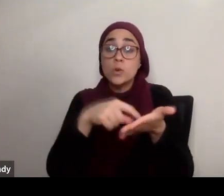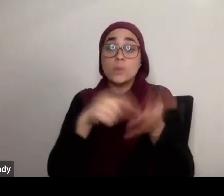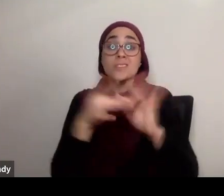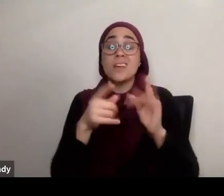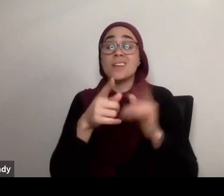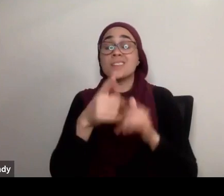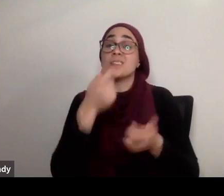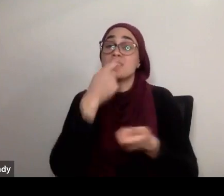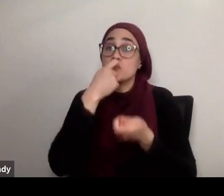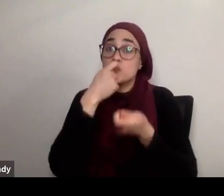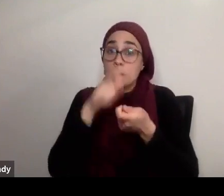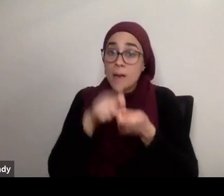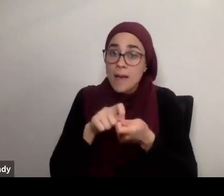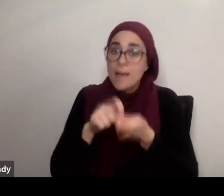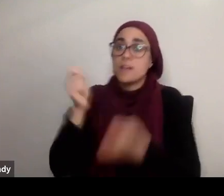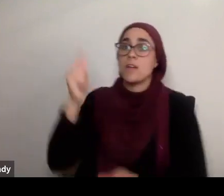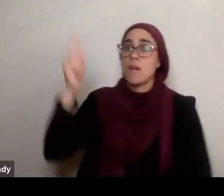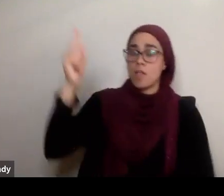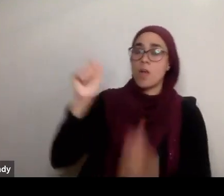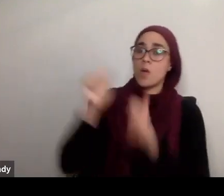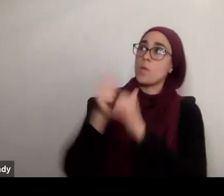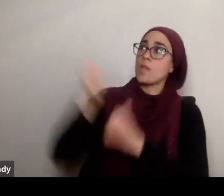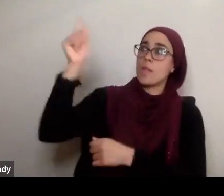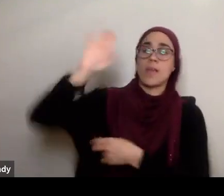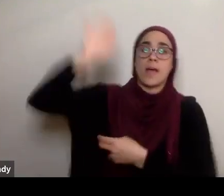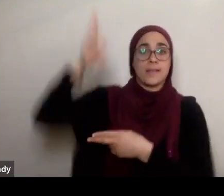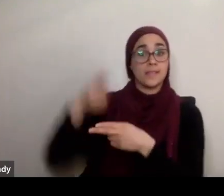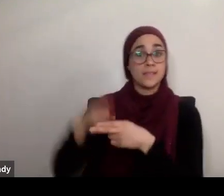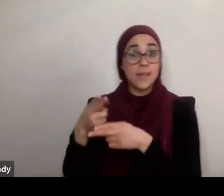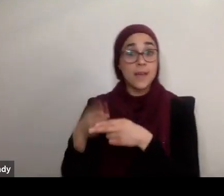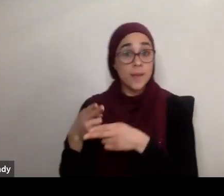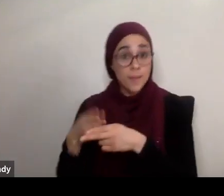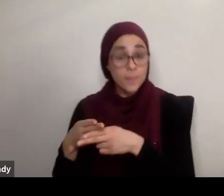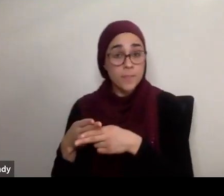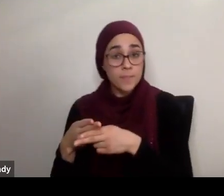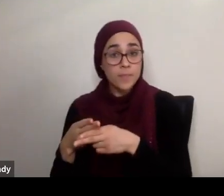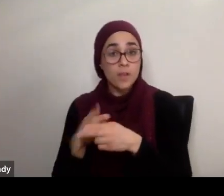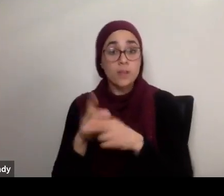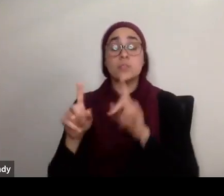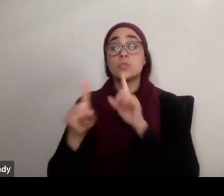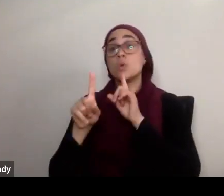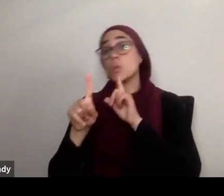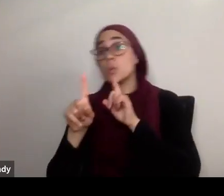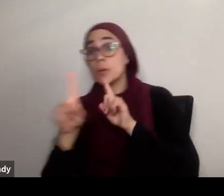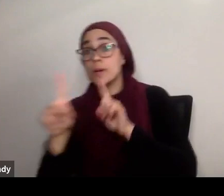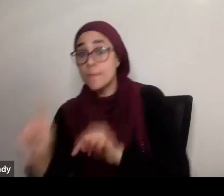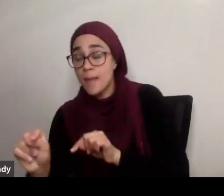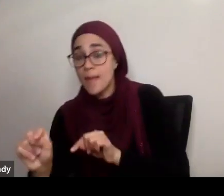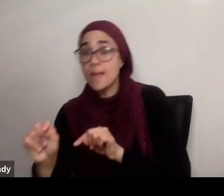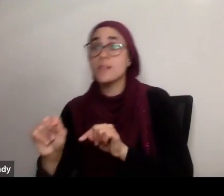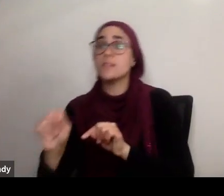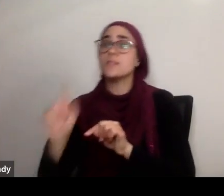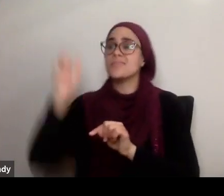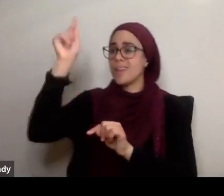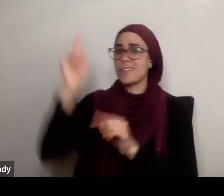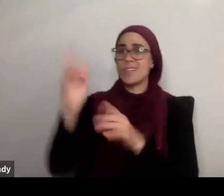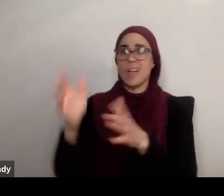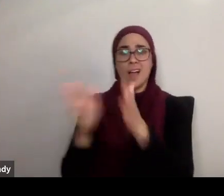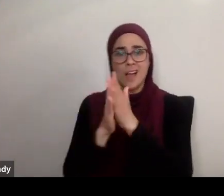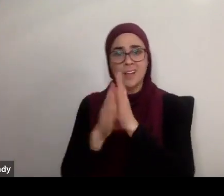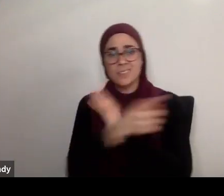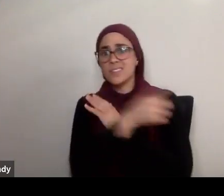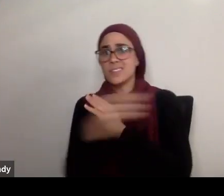still the same. Practically speaking, the command is synonymous with him asking us to basically do